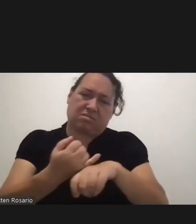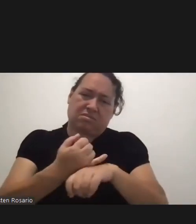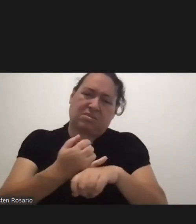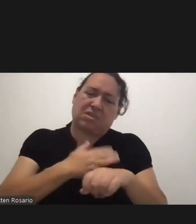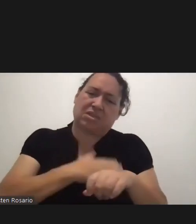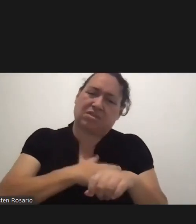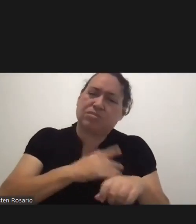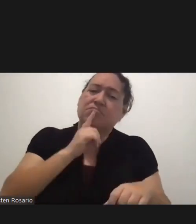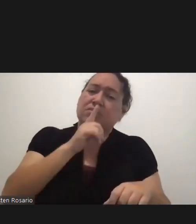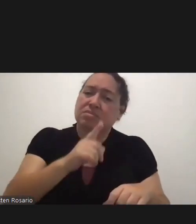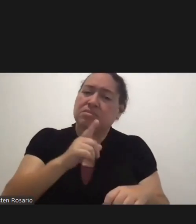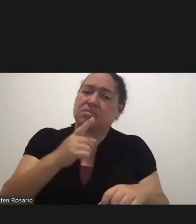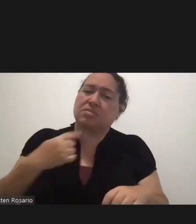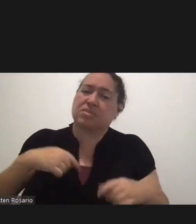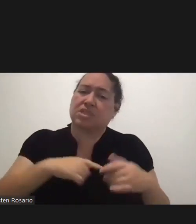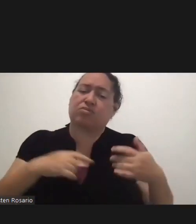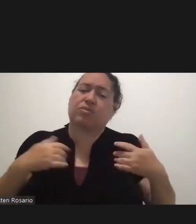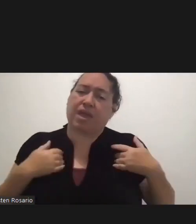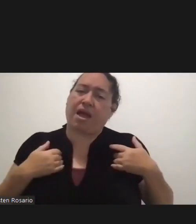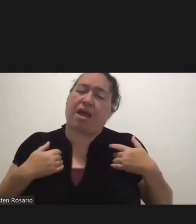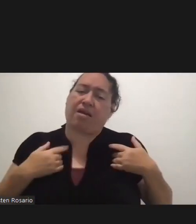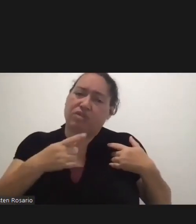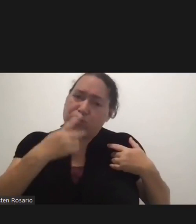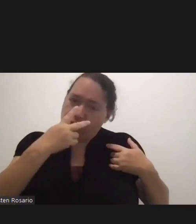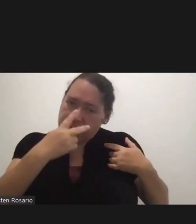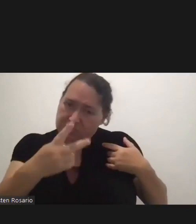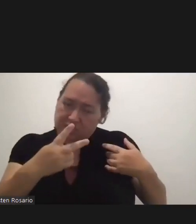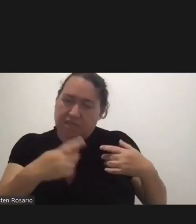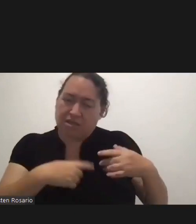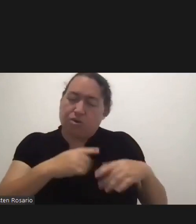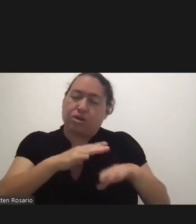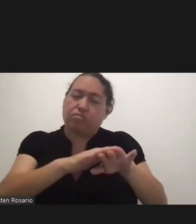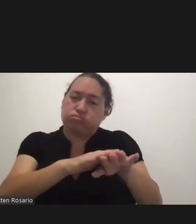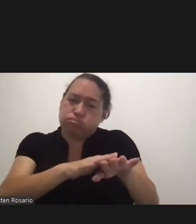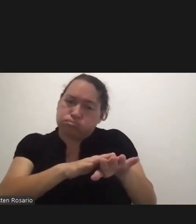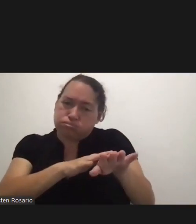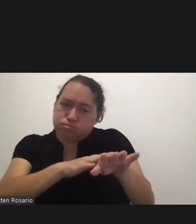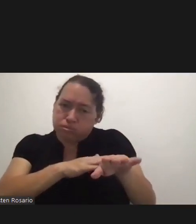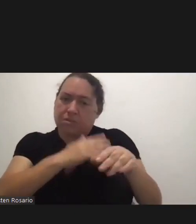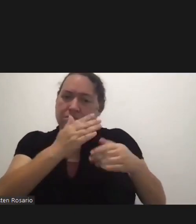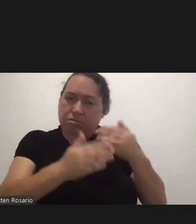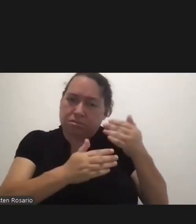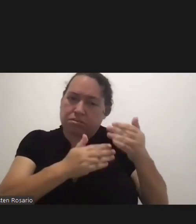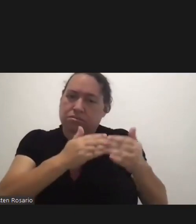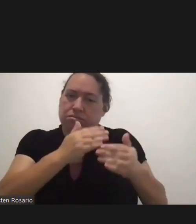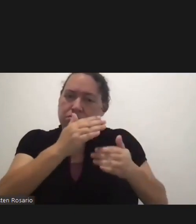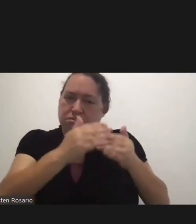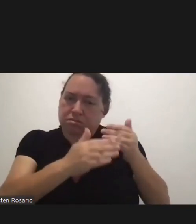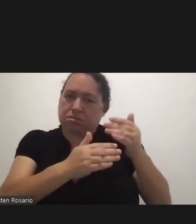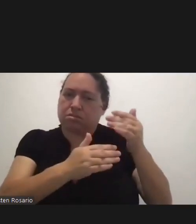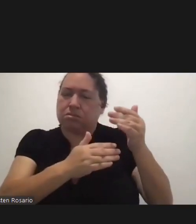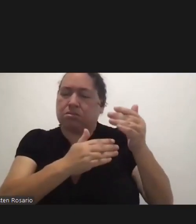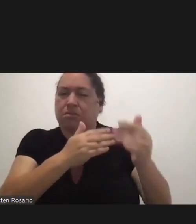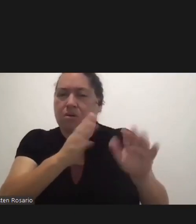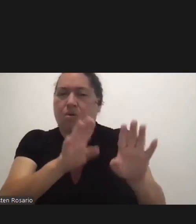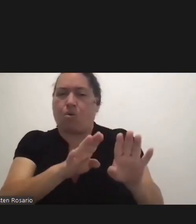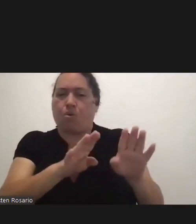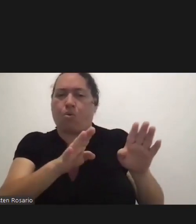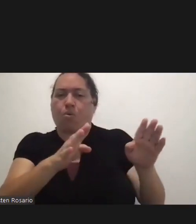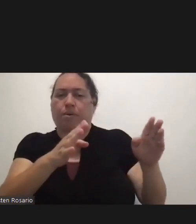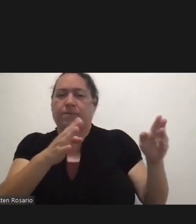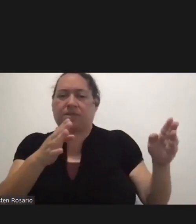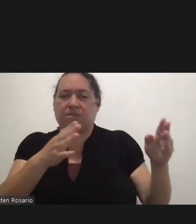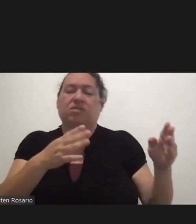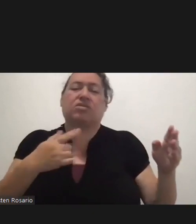that we have, as you have seen, gradually opened our island. And every time we have